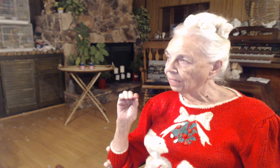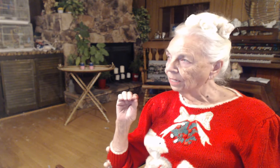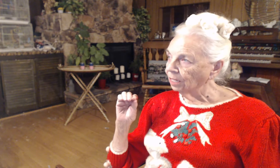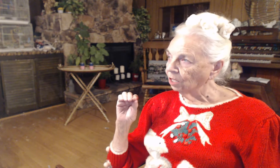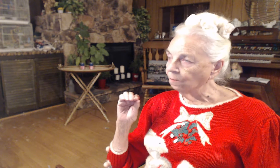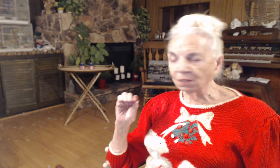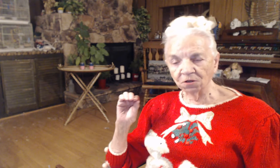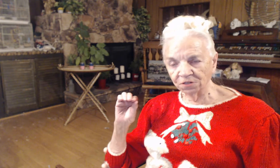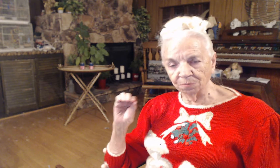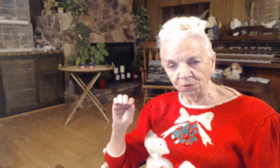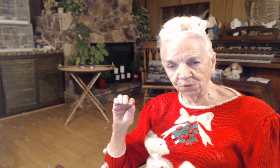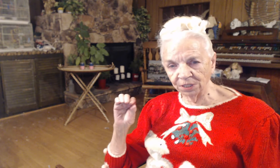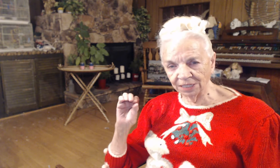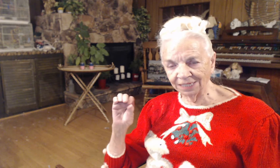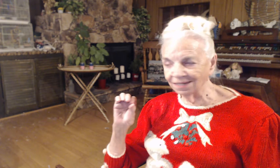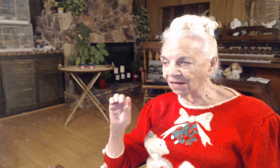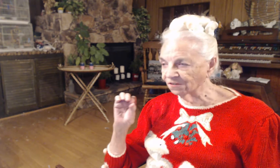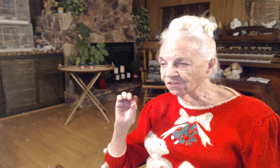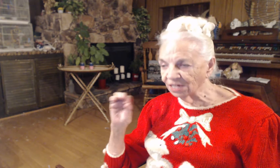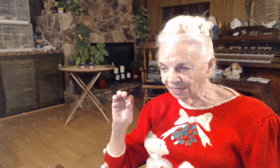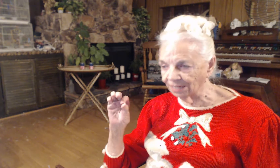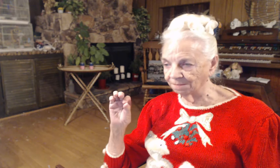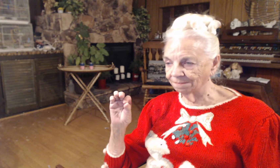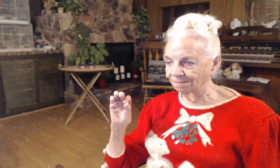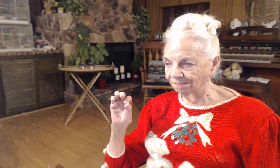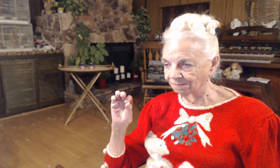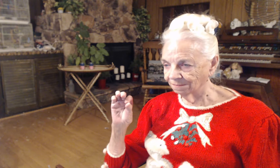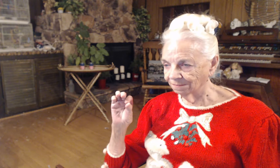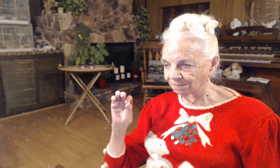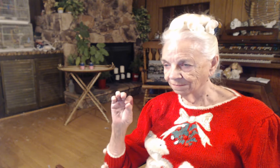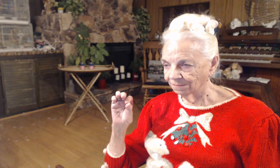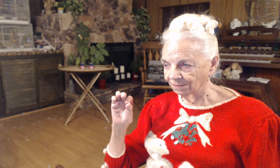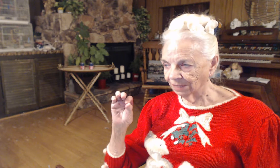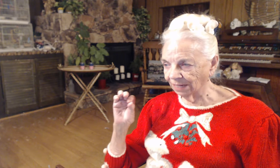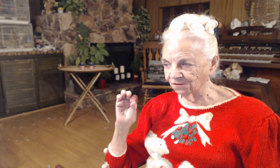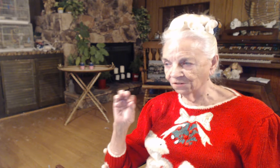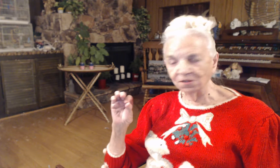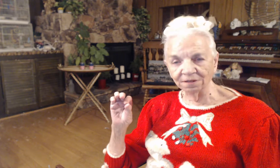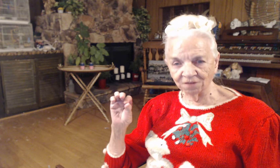Because the person did not see him as the Son of God.